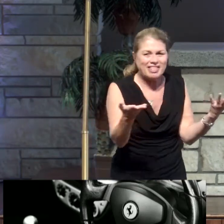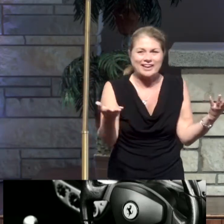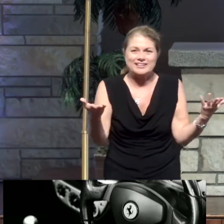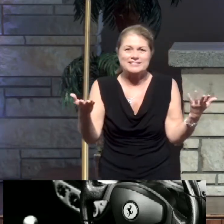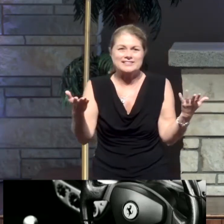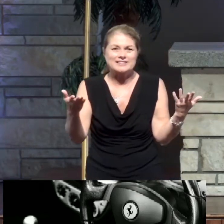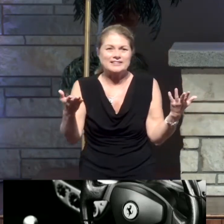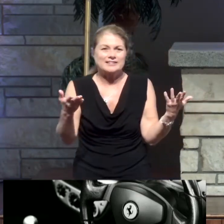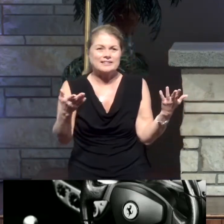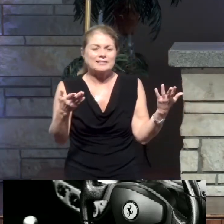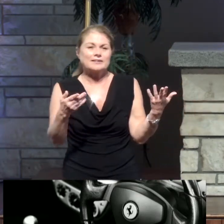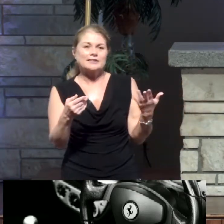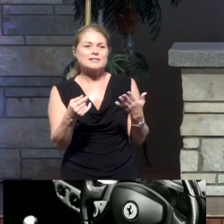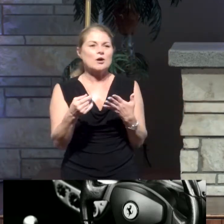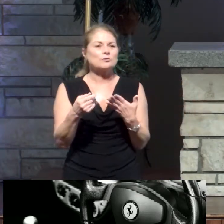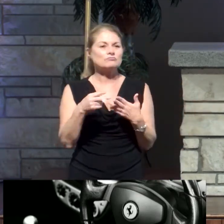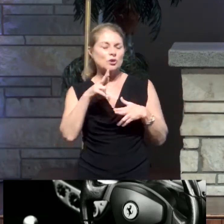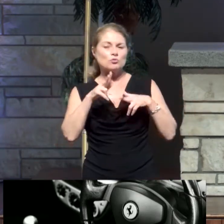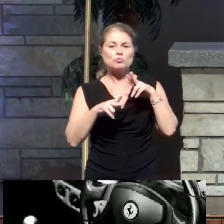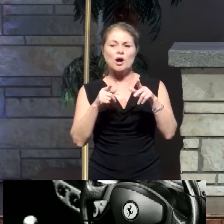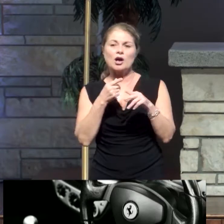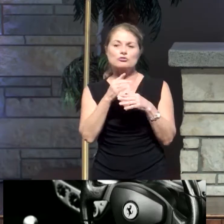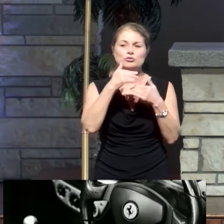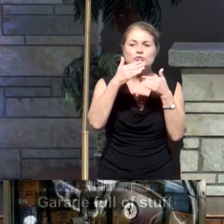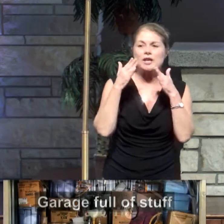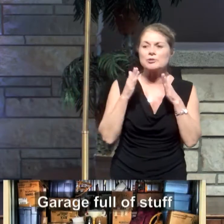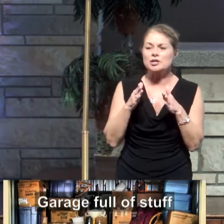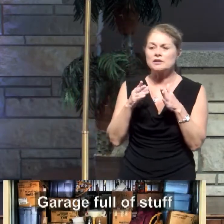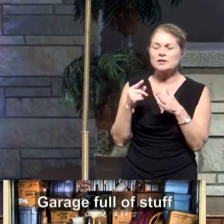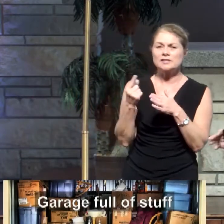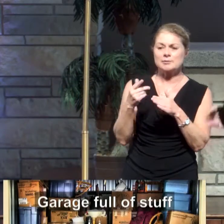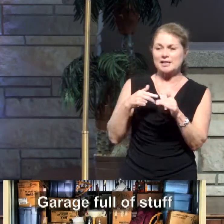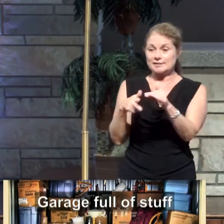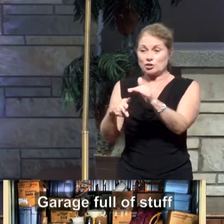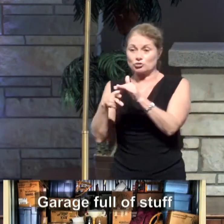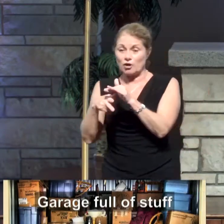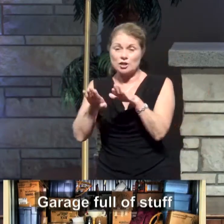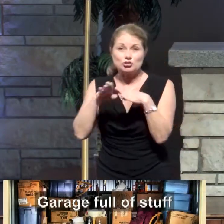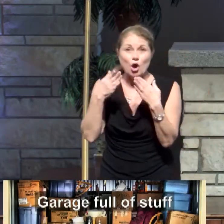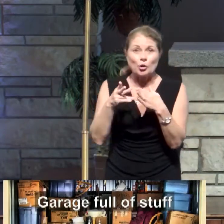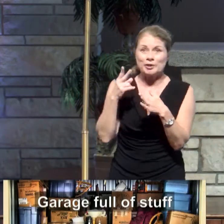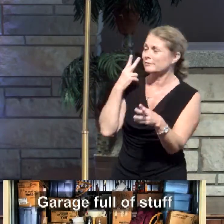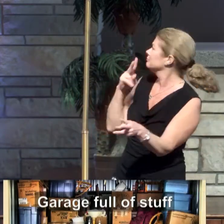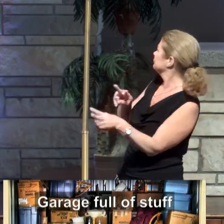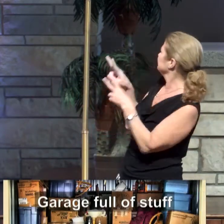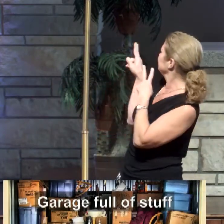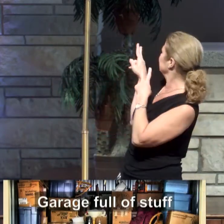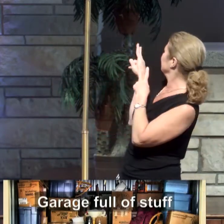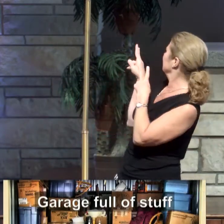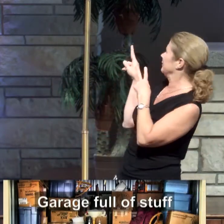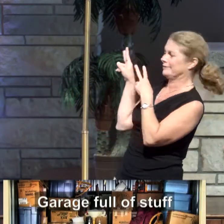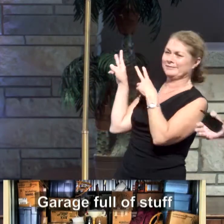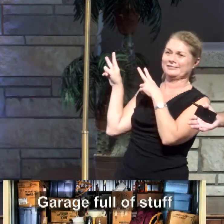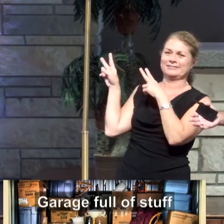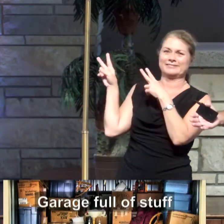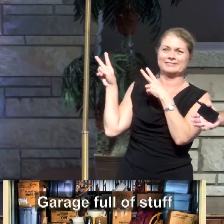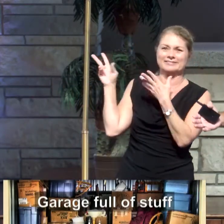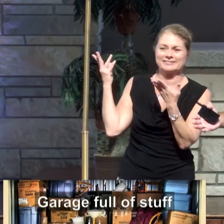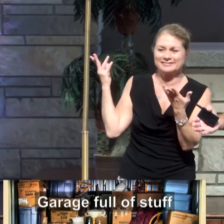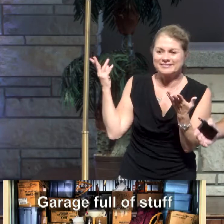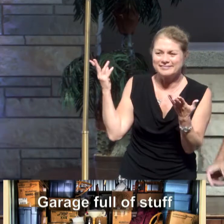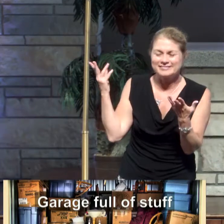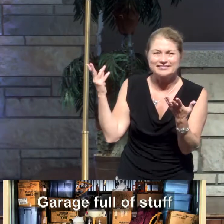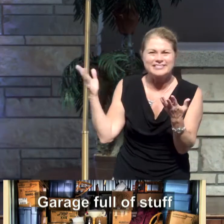walk through your neighborhood, okay? And somebody's got their garage open, and this is what their garage looks like. Okay, I mean, you know it.